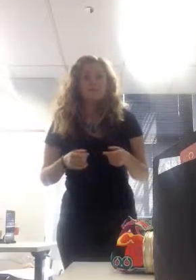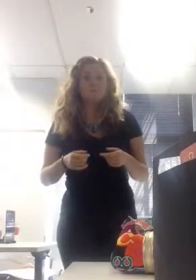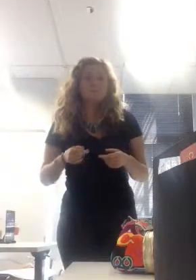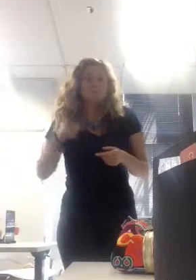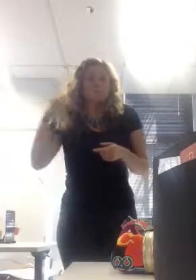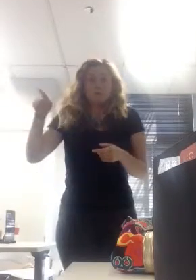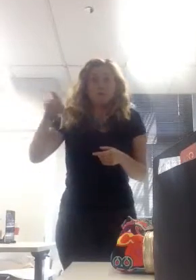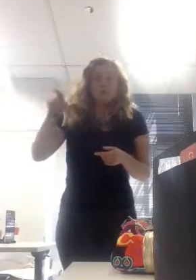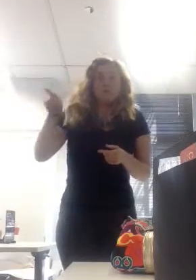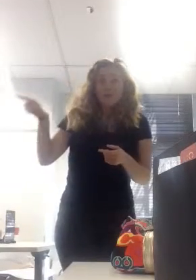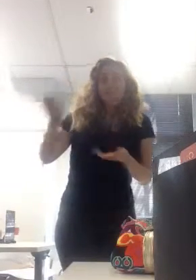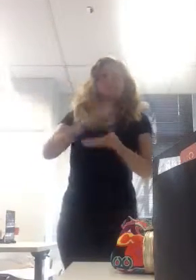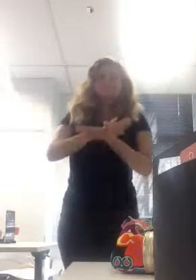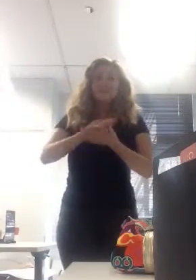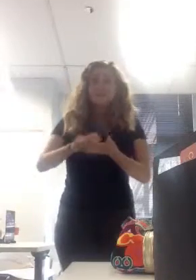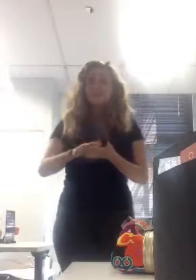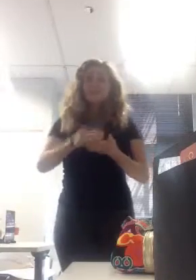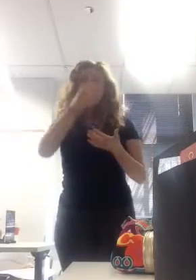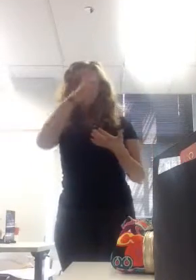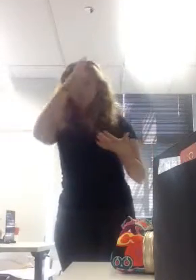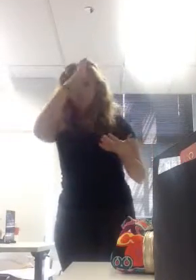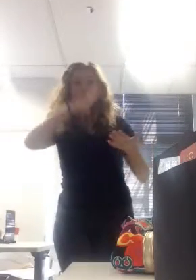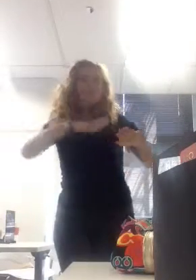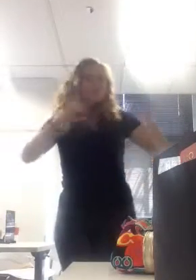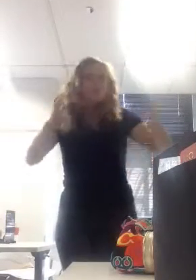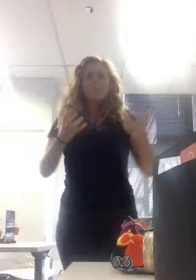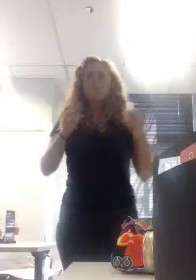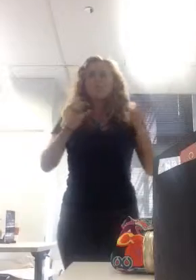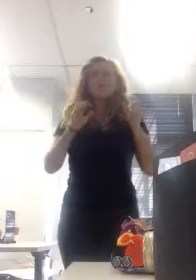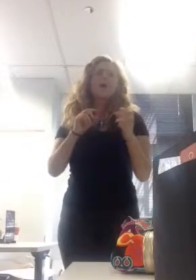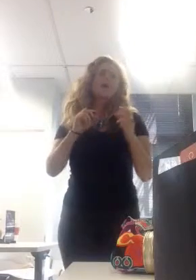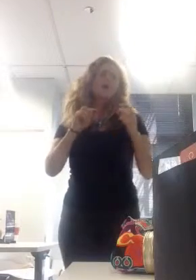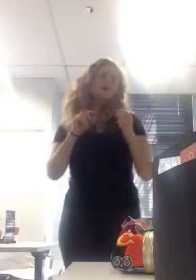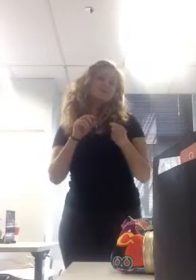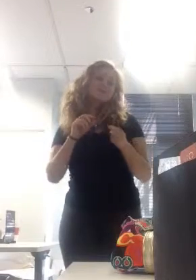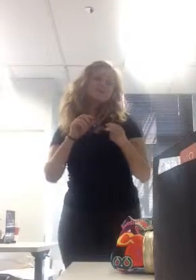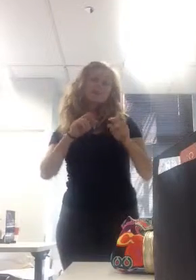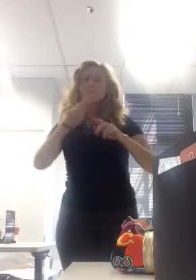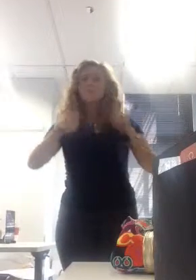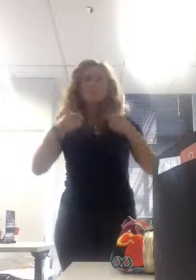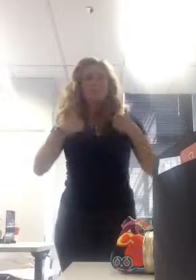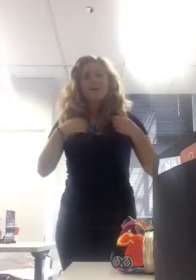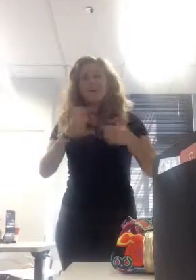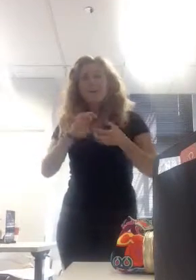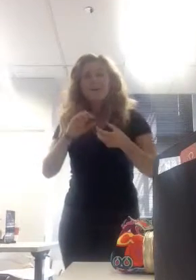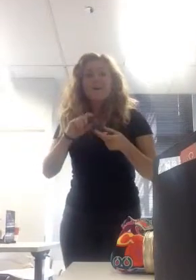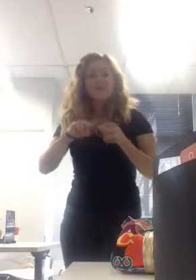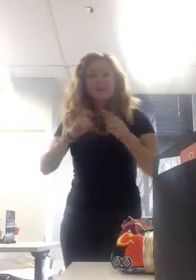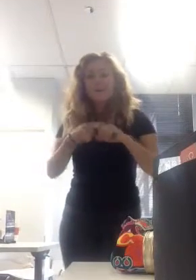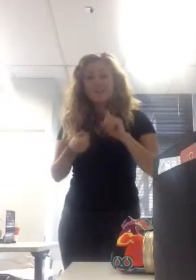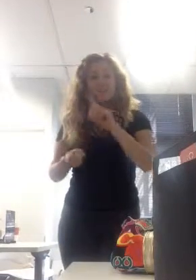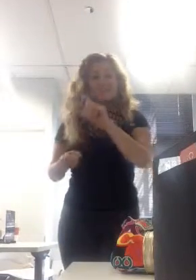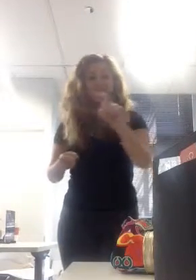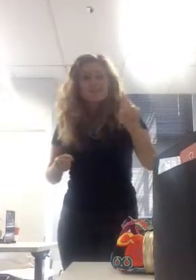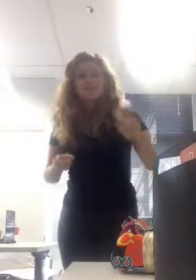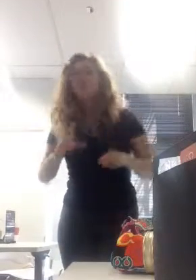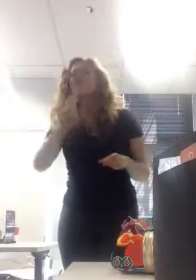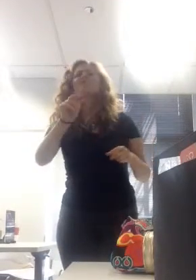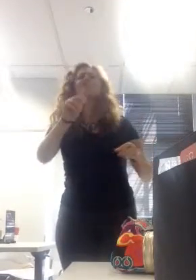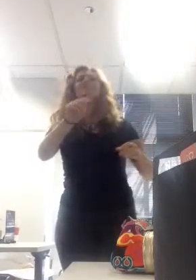everyone to get together and connect no money crazy I made a fortune I just read last week the guy donated something like a hundred